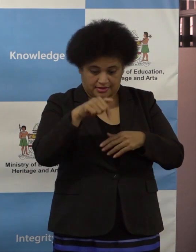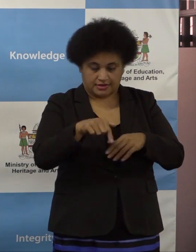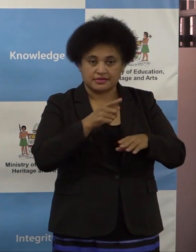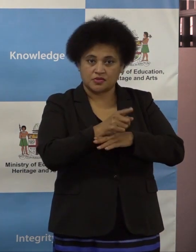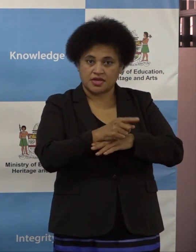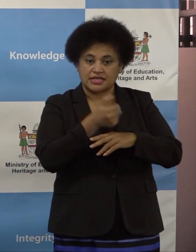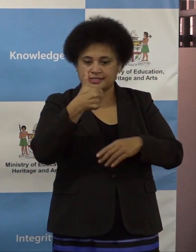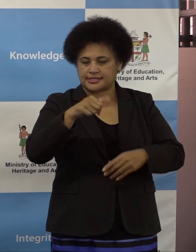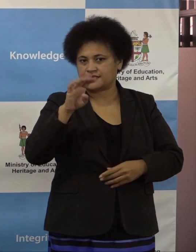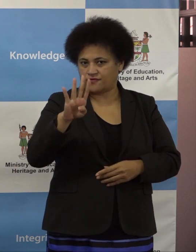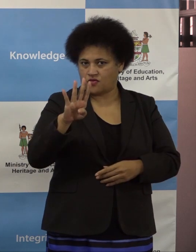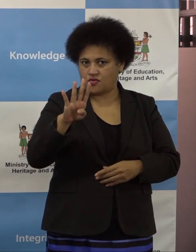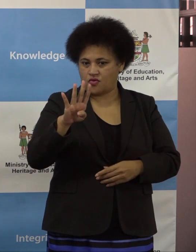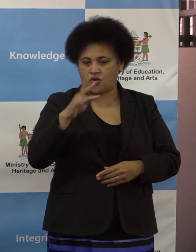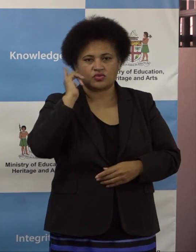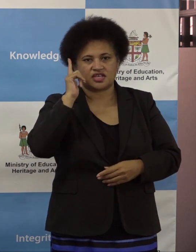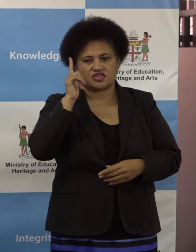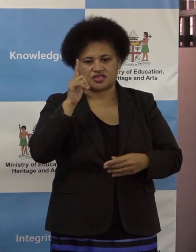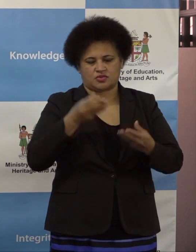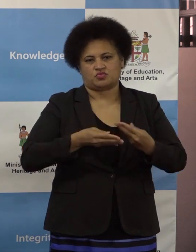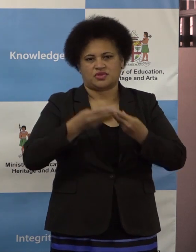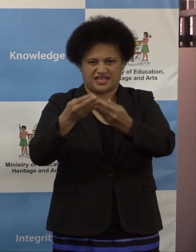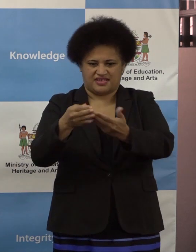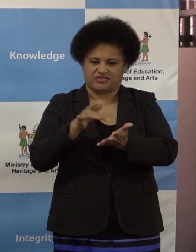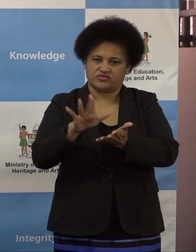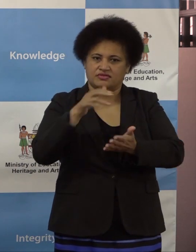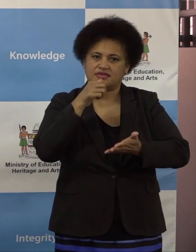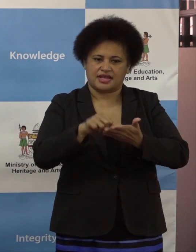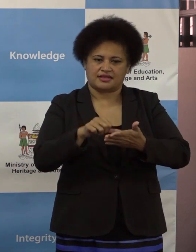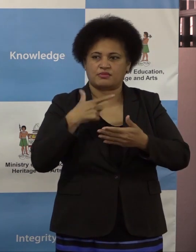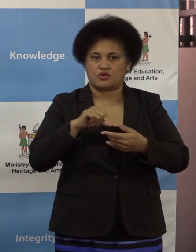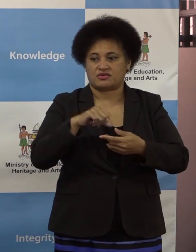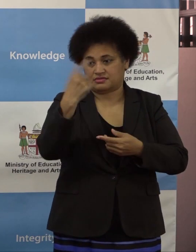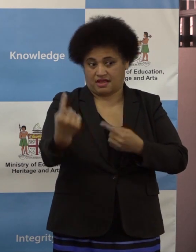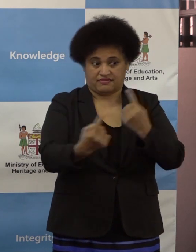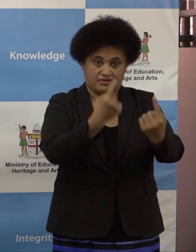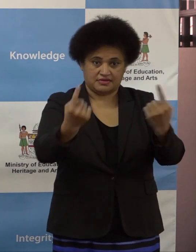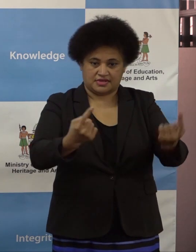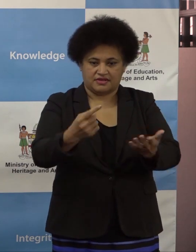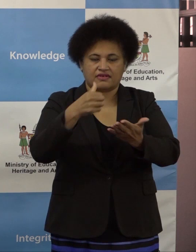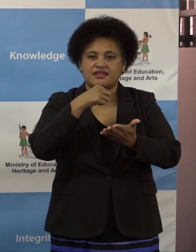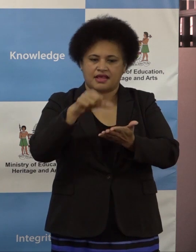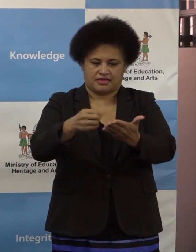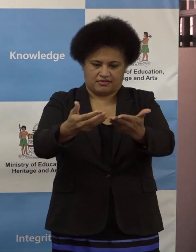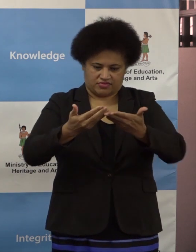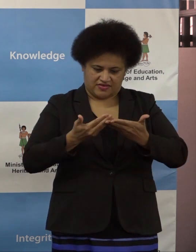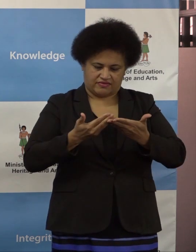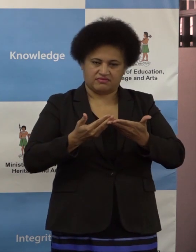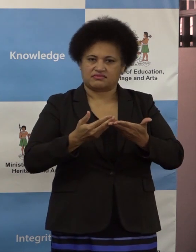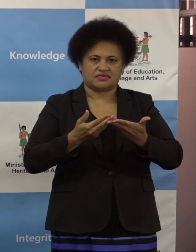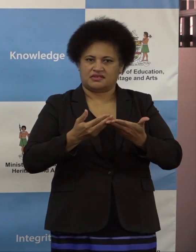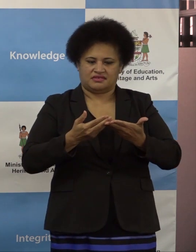as they have confirmed in writing that they will not get vaccinated. Another 150 teachers have